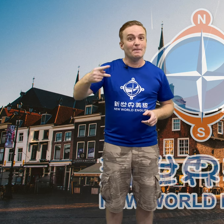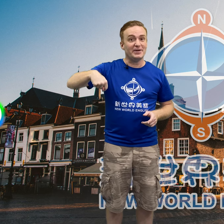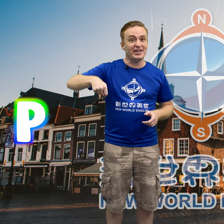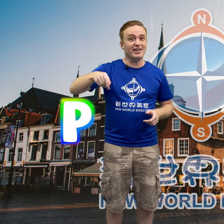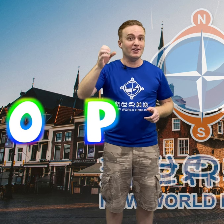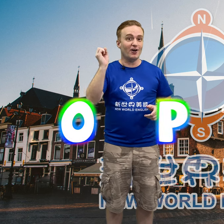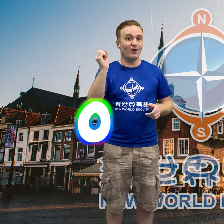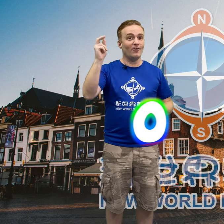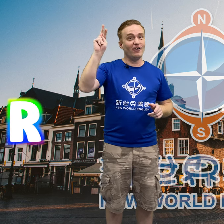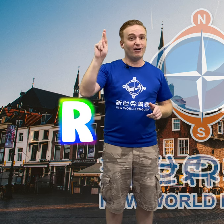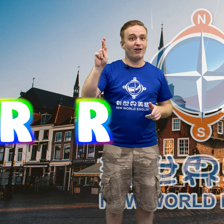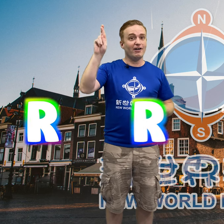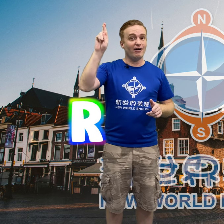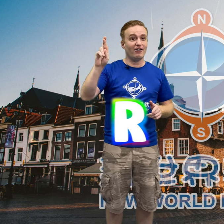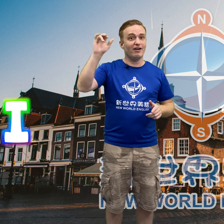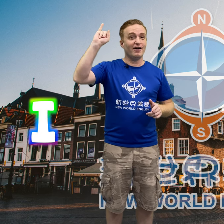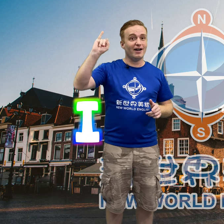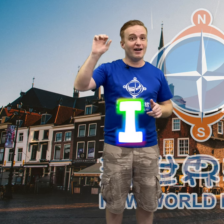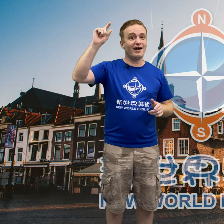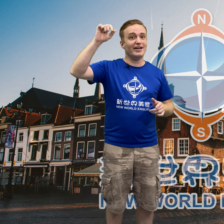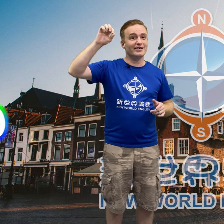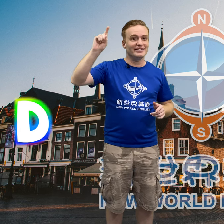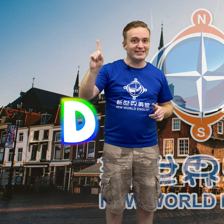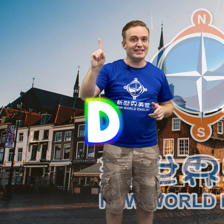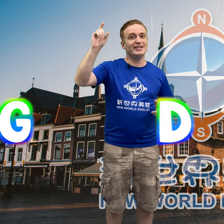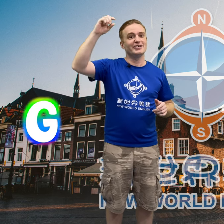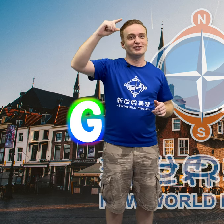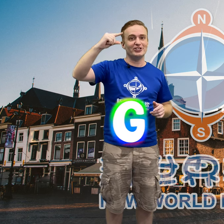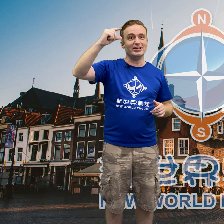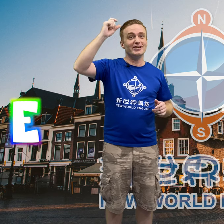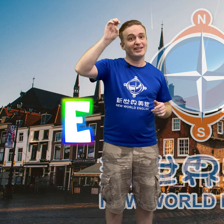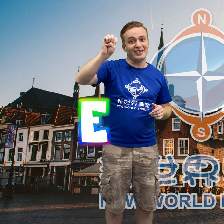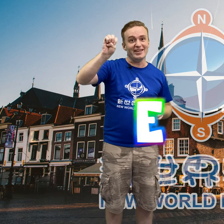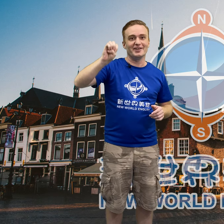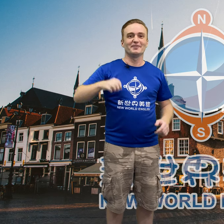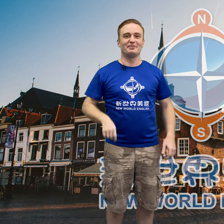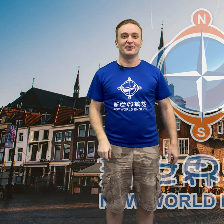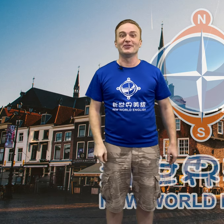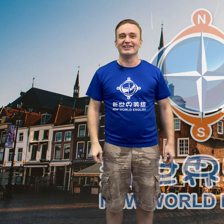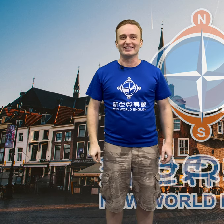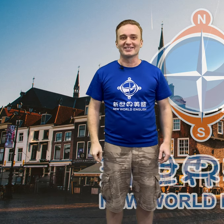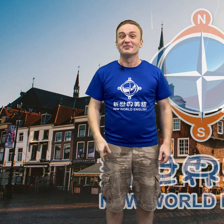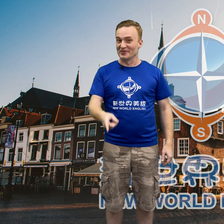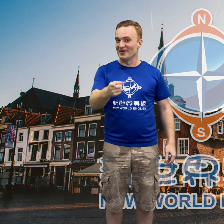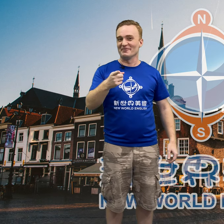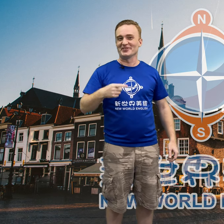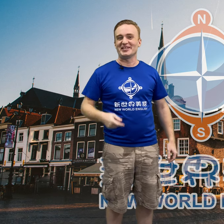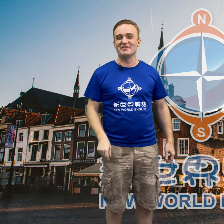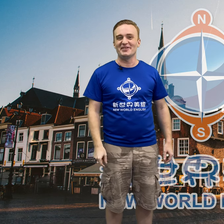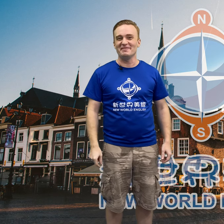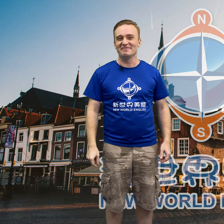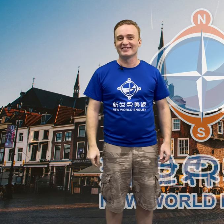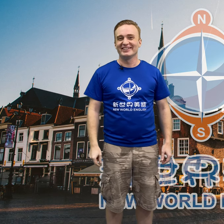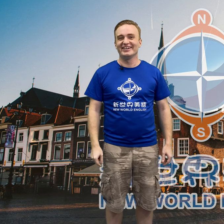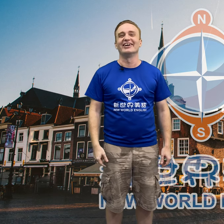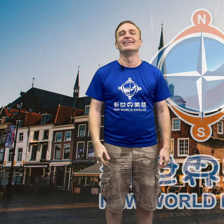P-O-R-R-I-D-G-E. P-O-R-I-D-G Were you able to keep up? Alright,